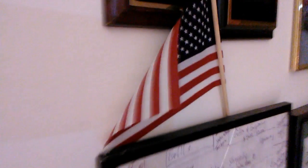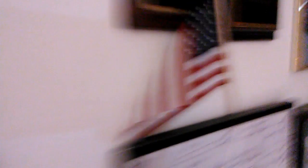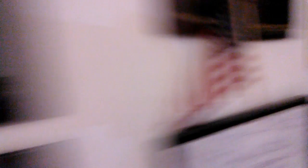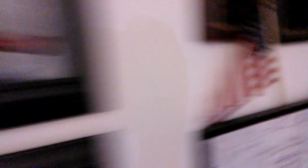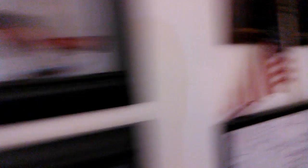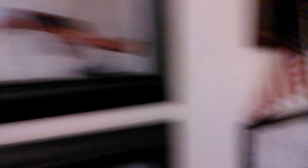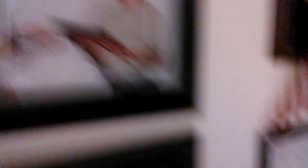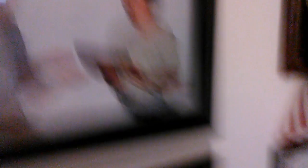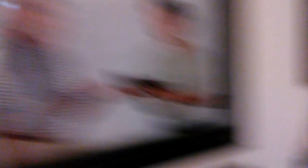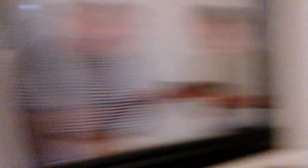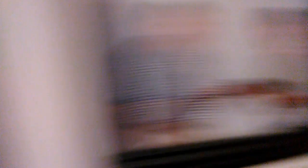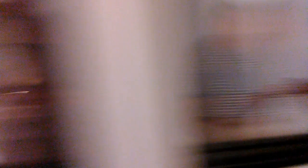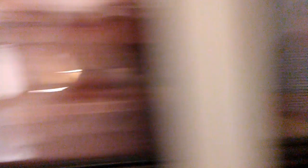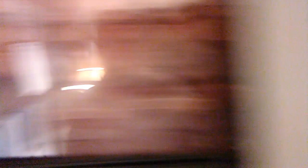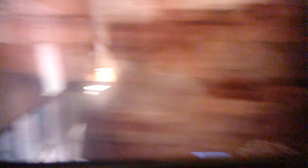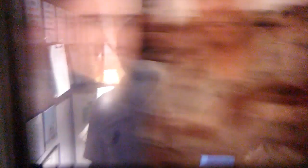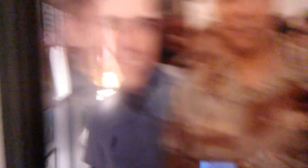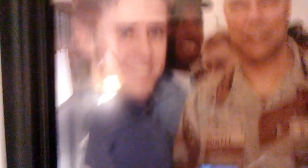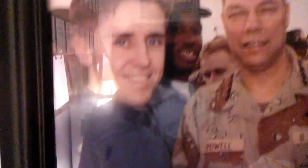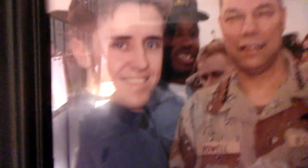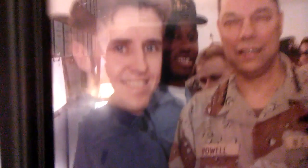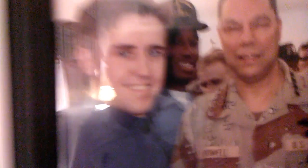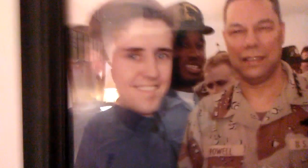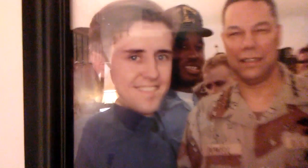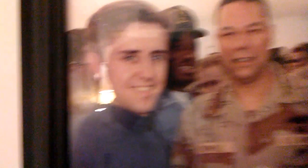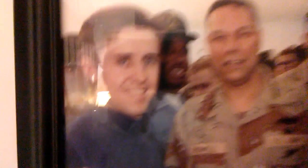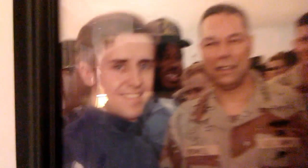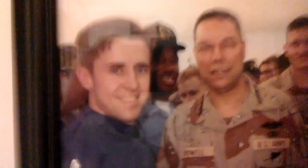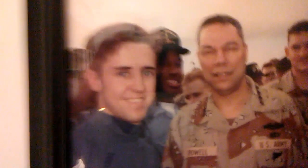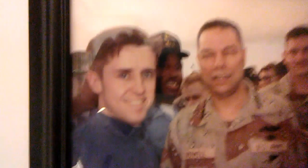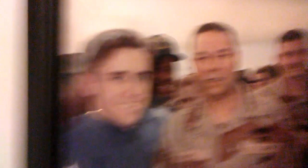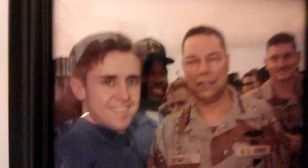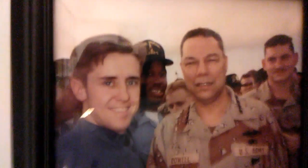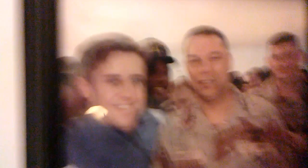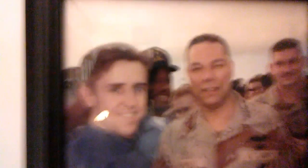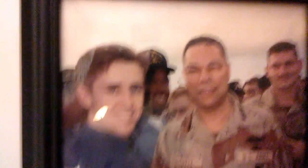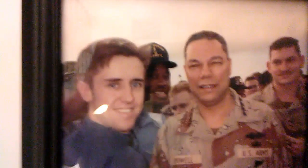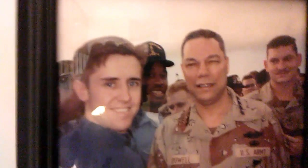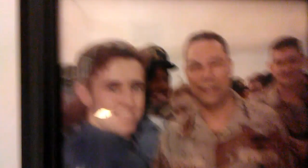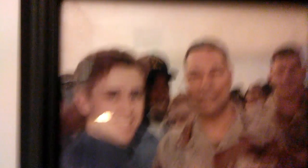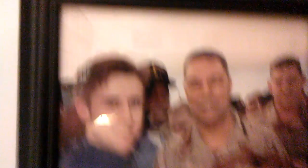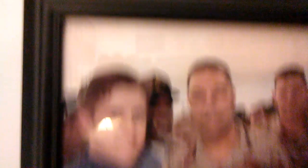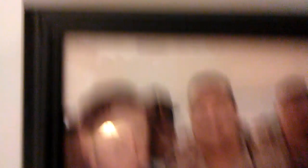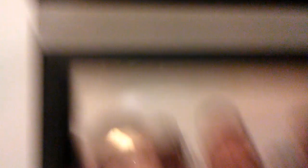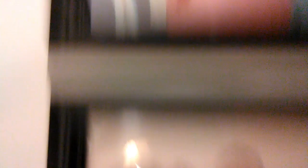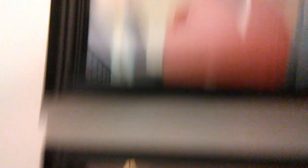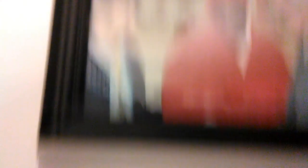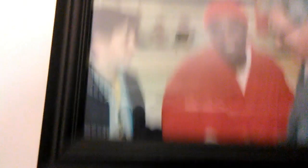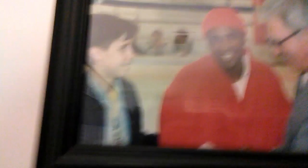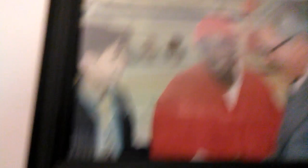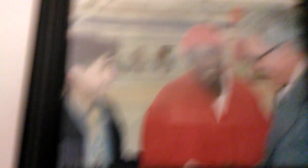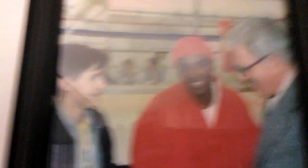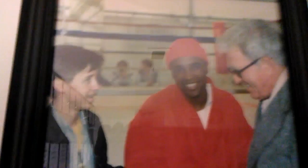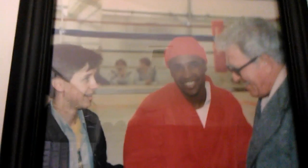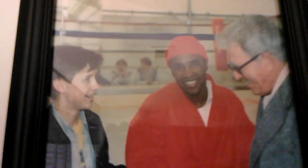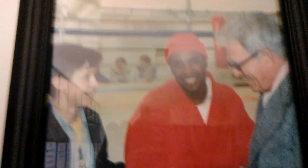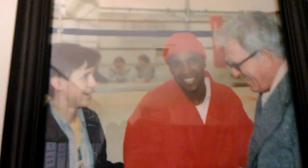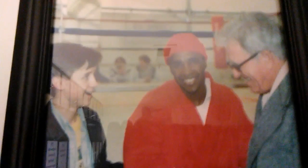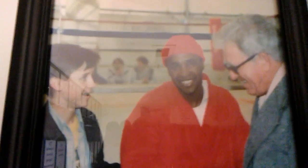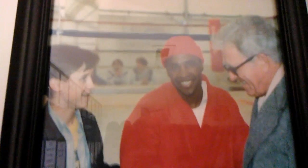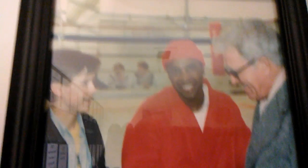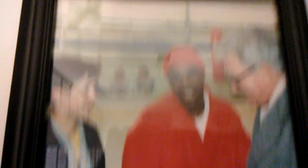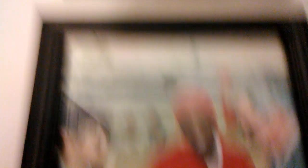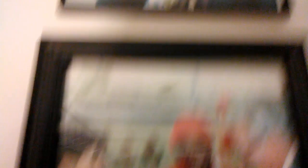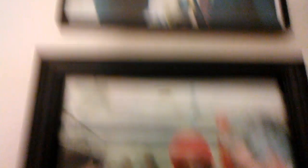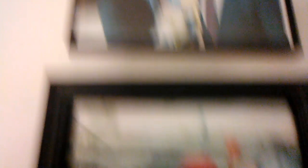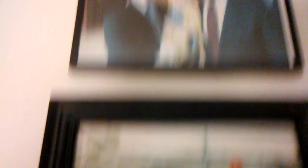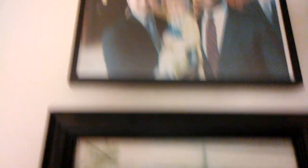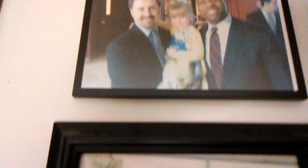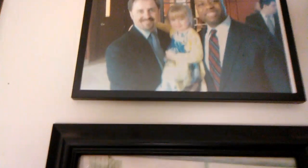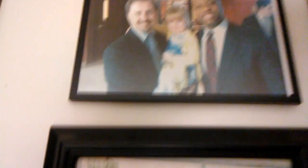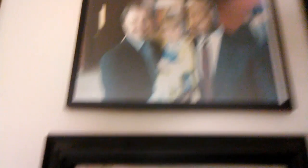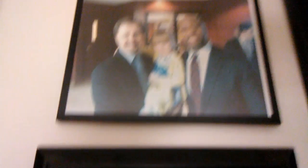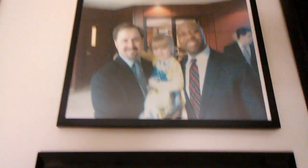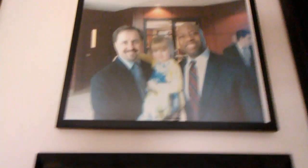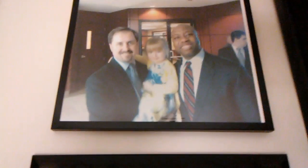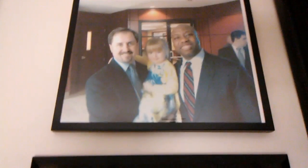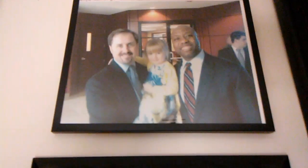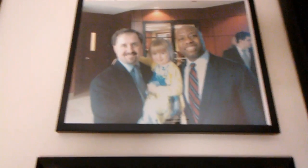Hey, this is Carlton. I was just going to give my little two cents into this whole thing. I have an idea of